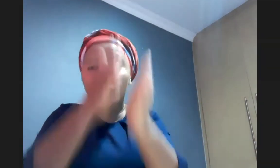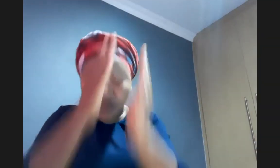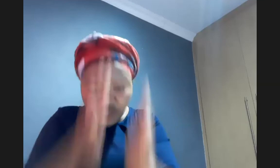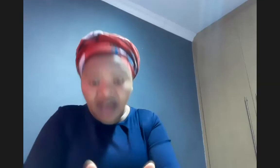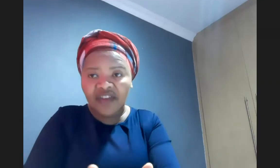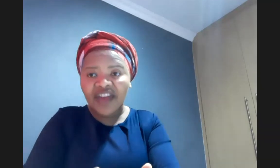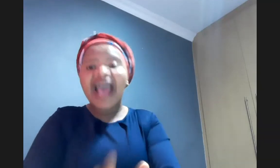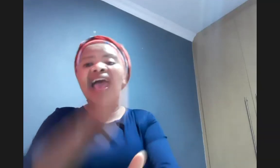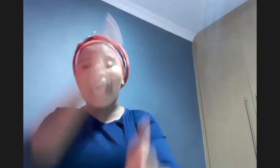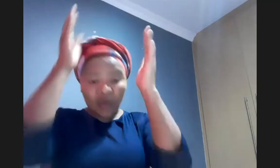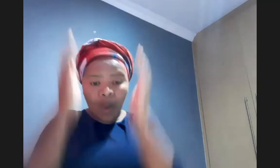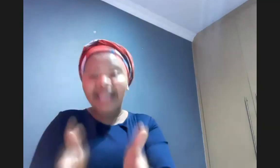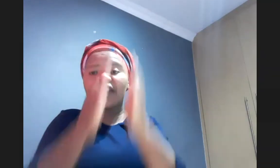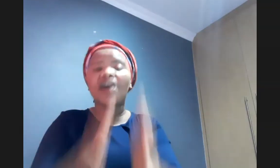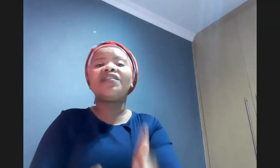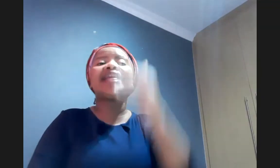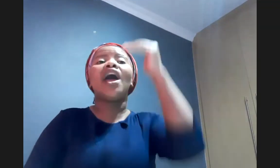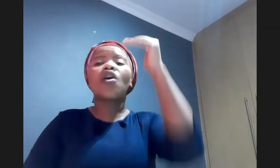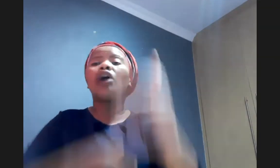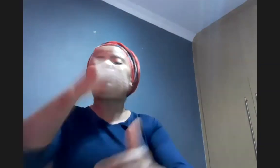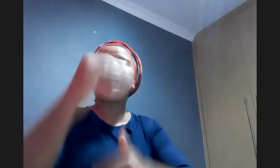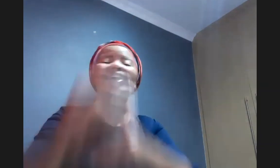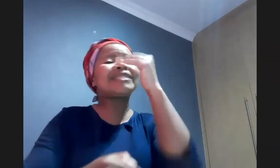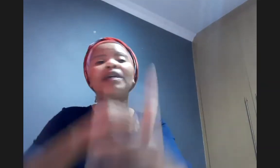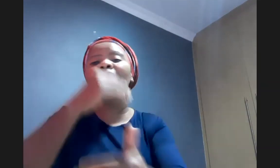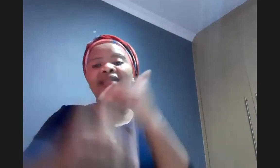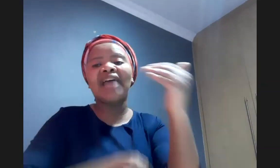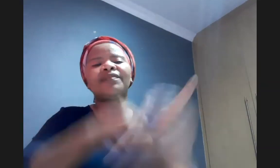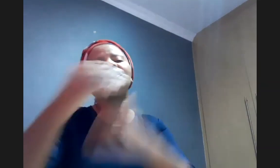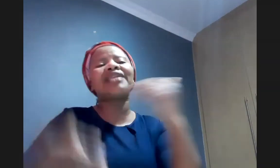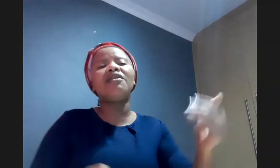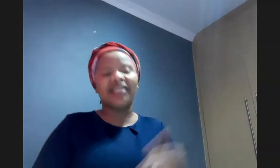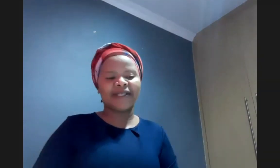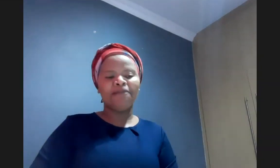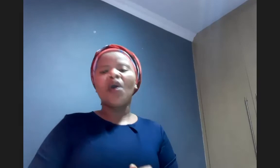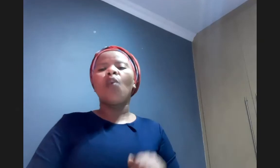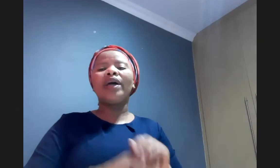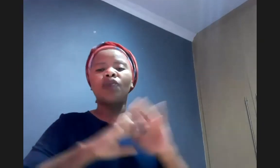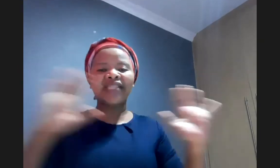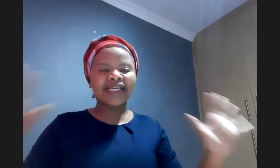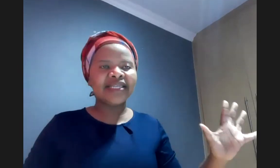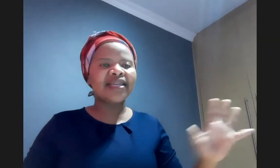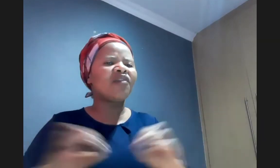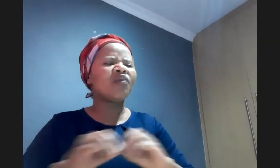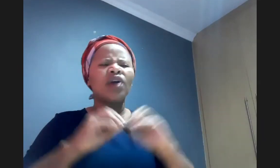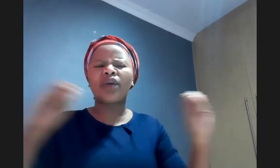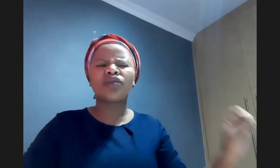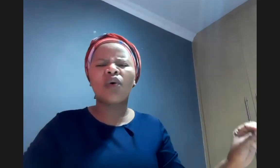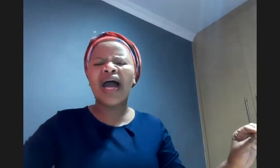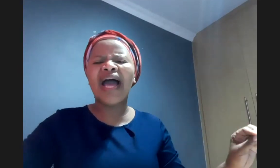to serve and while he's serving that god places people in their life because some of us want to succeed in life we want to go high